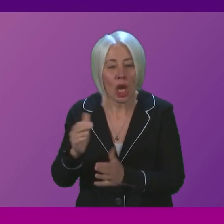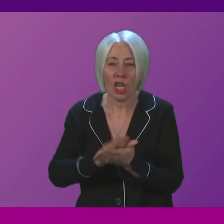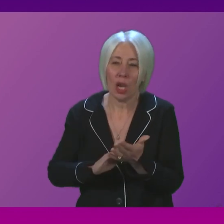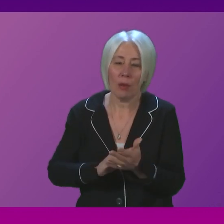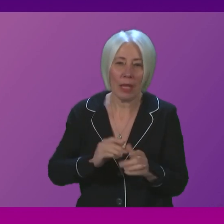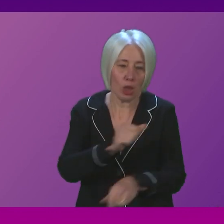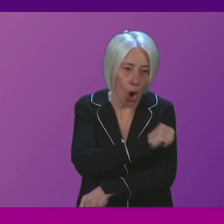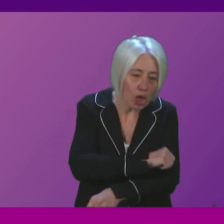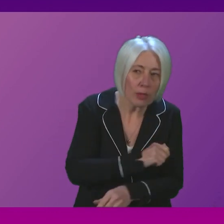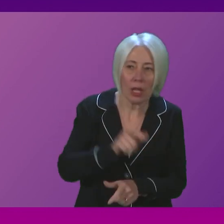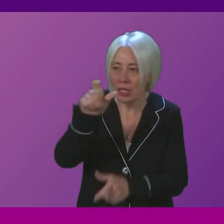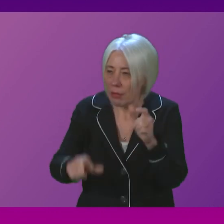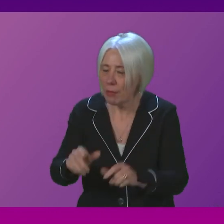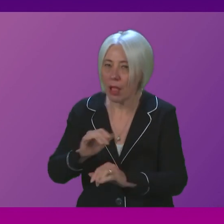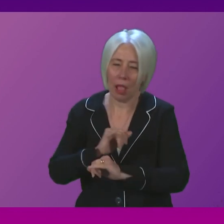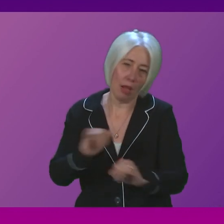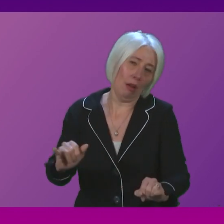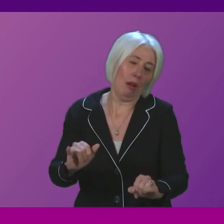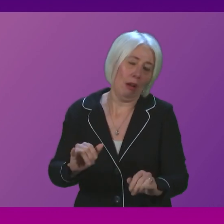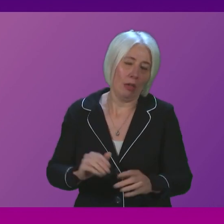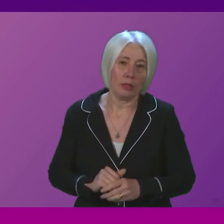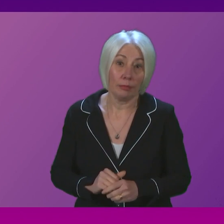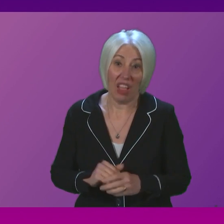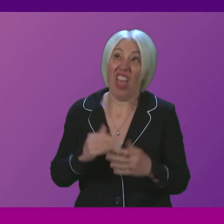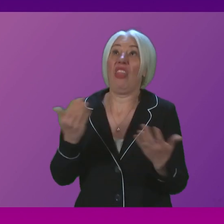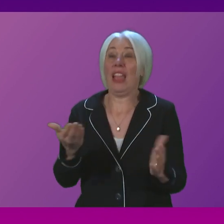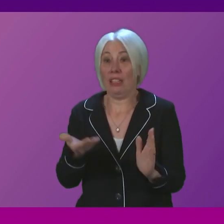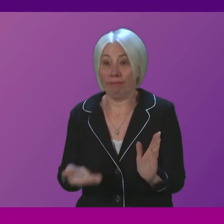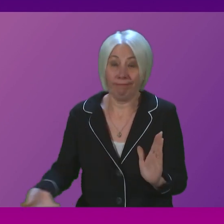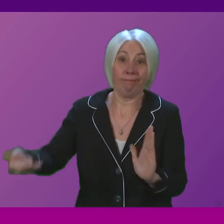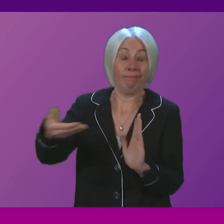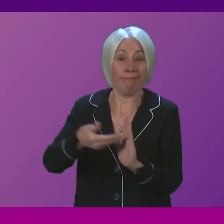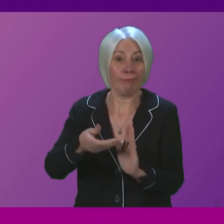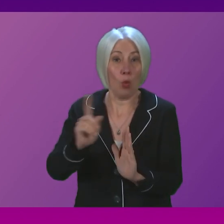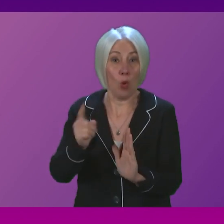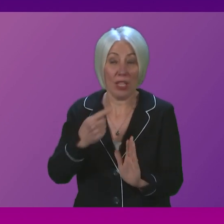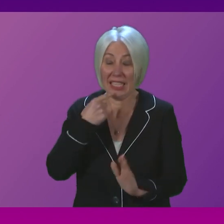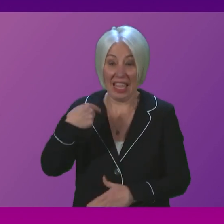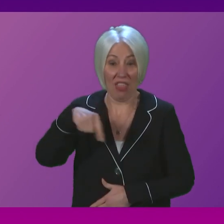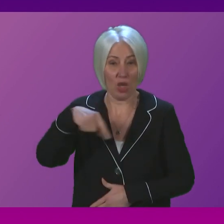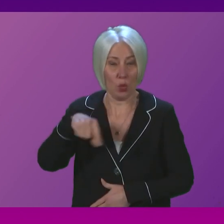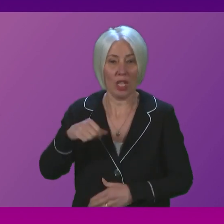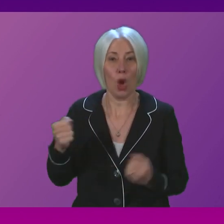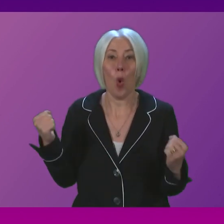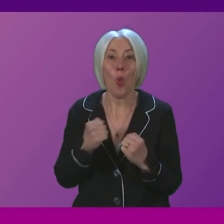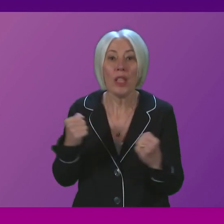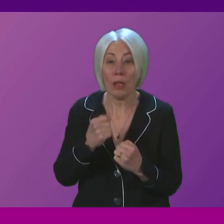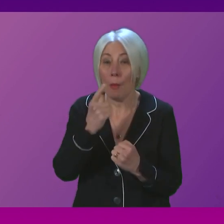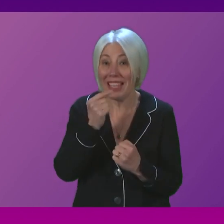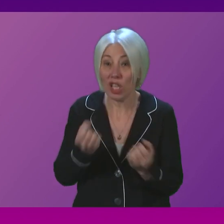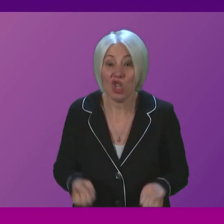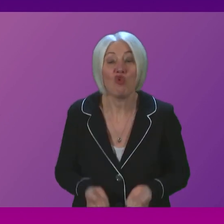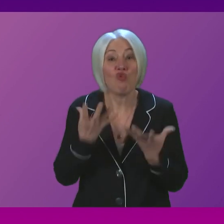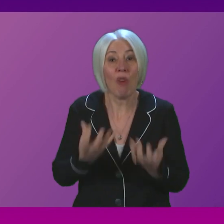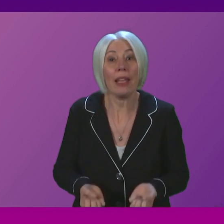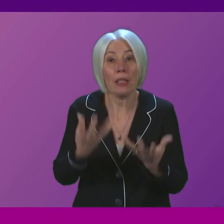hospitals worse than ever before. And on top of all of that, reports this week say that we could be facing a winter of strikes from